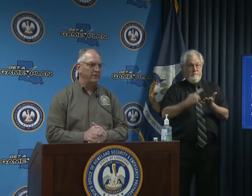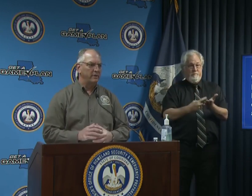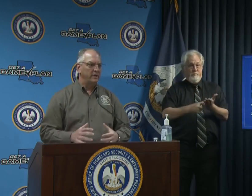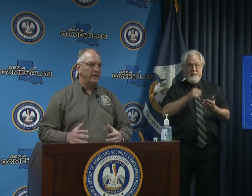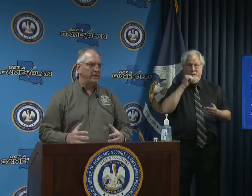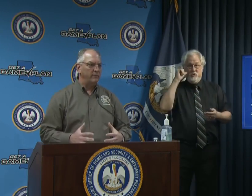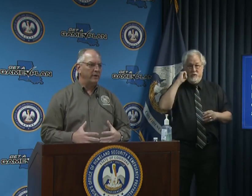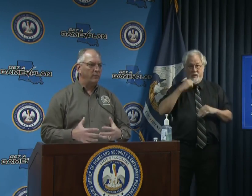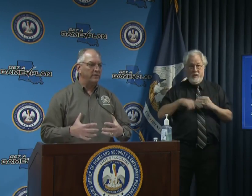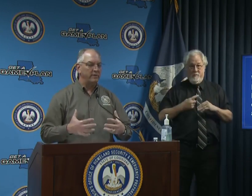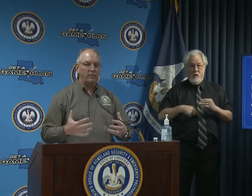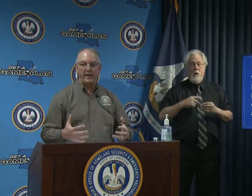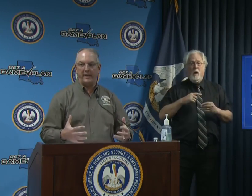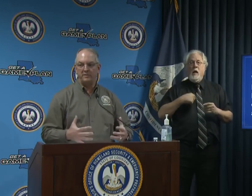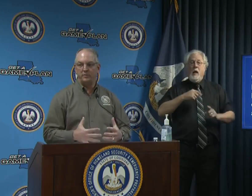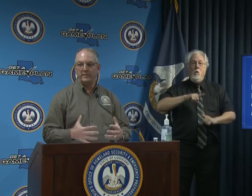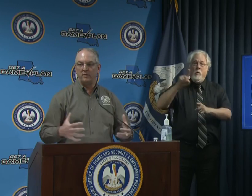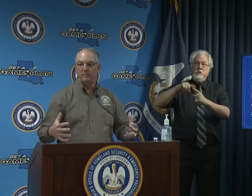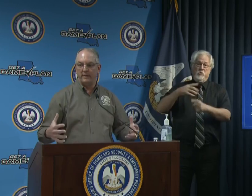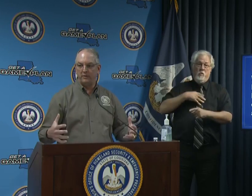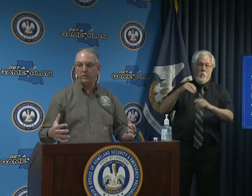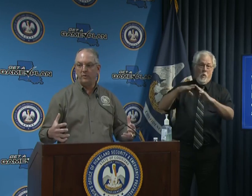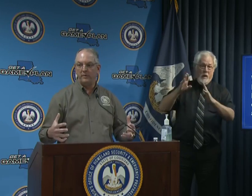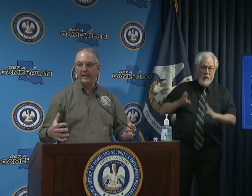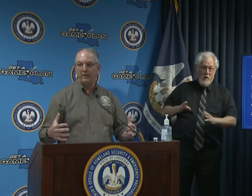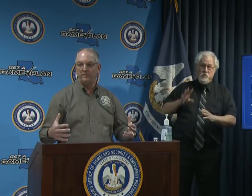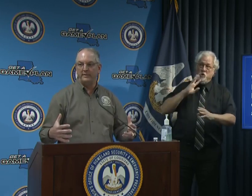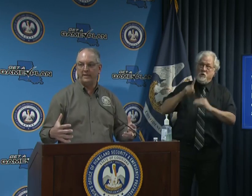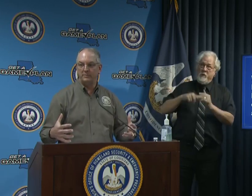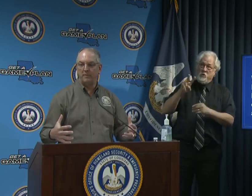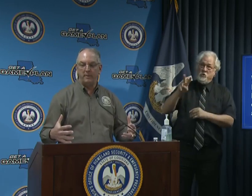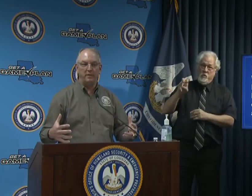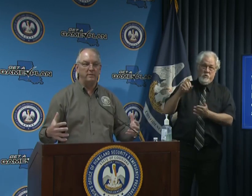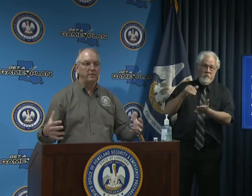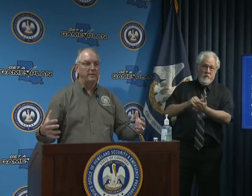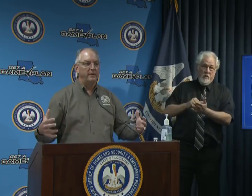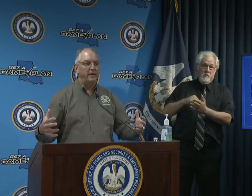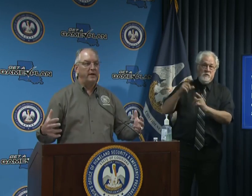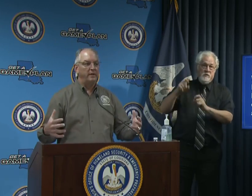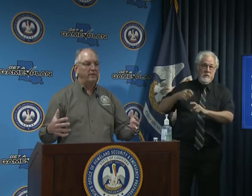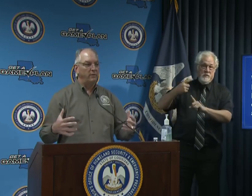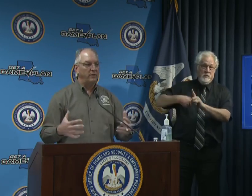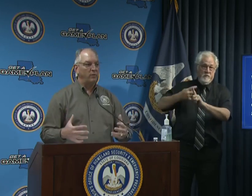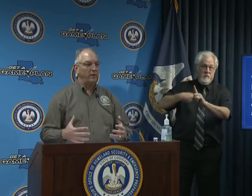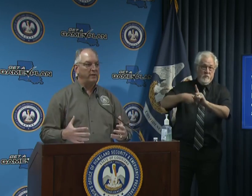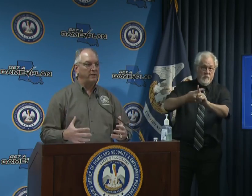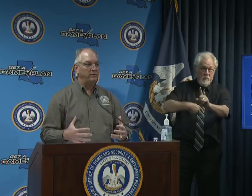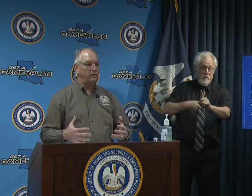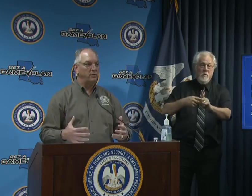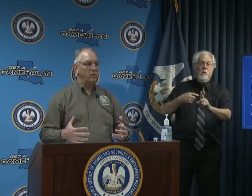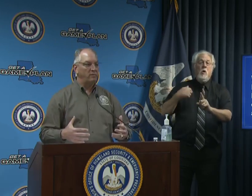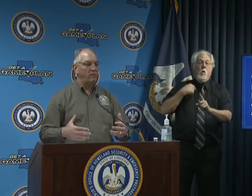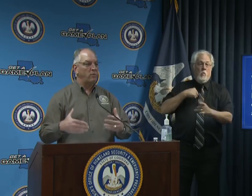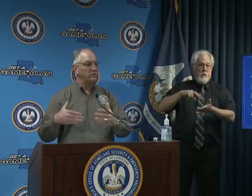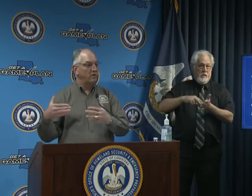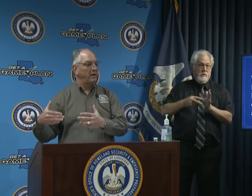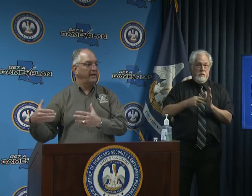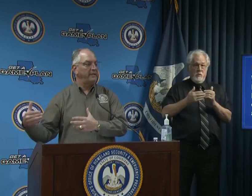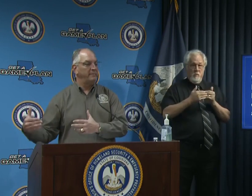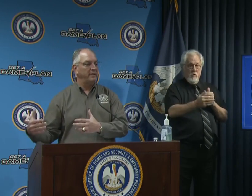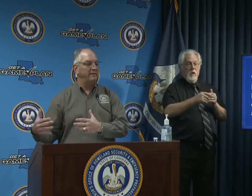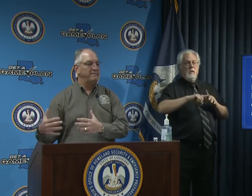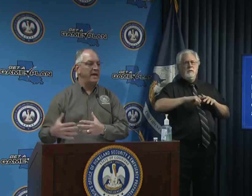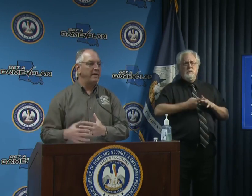about uh when i went to the white house and we talked about the 200 000 tests per month uh that that we intend to do going forward